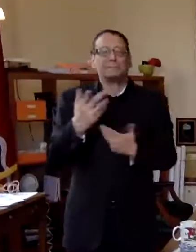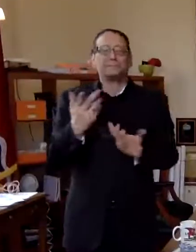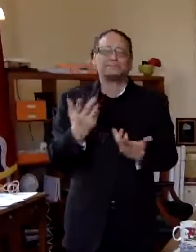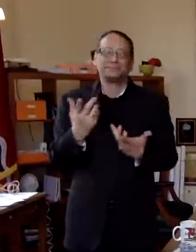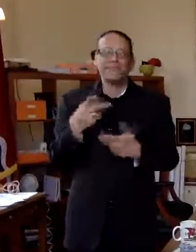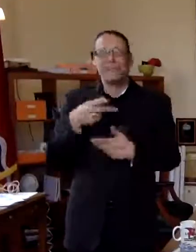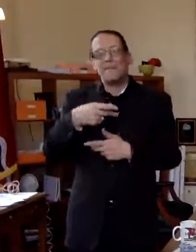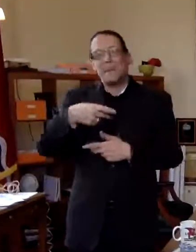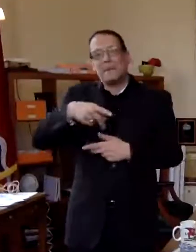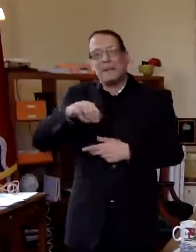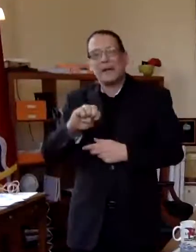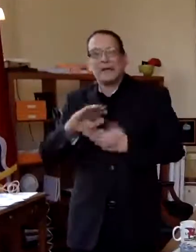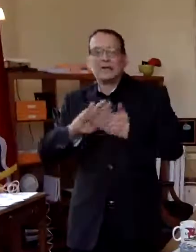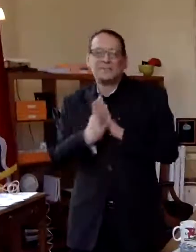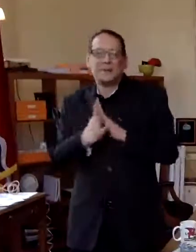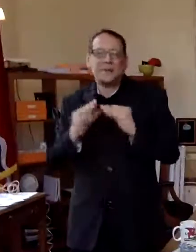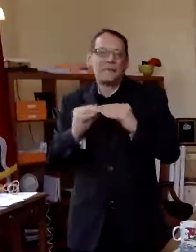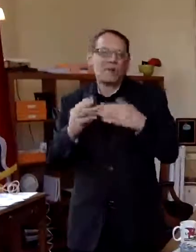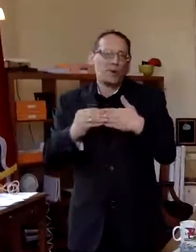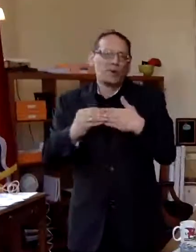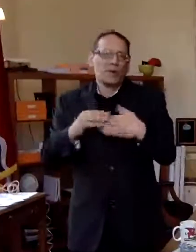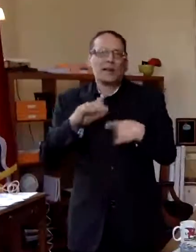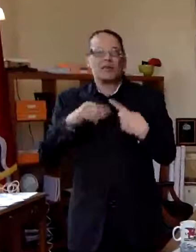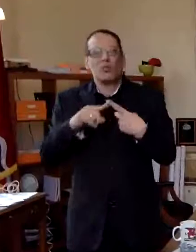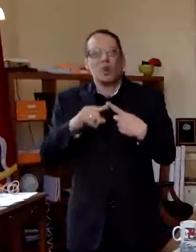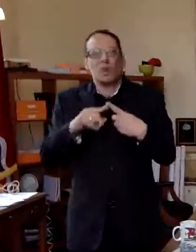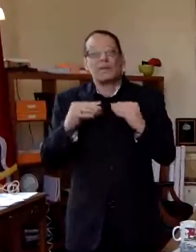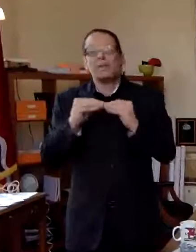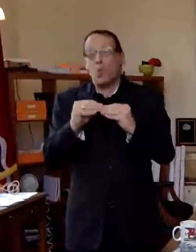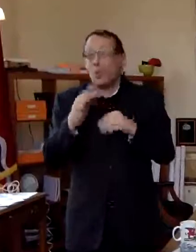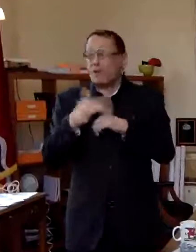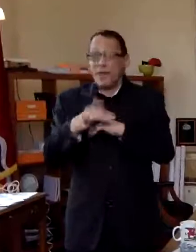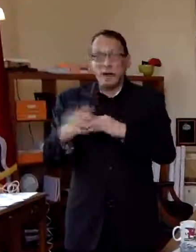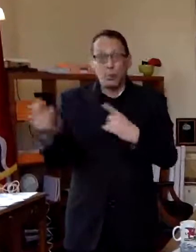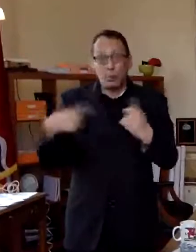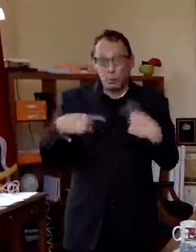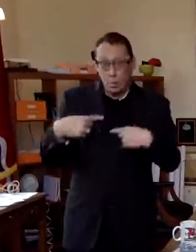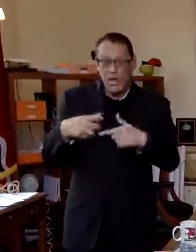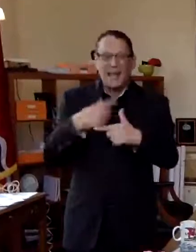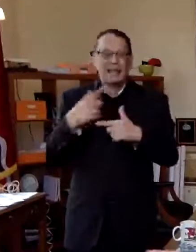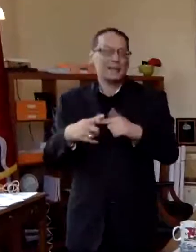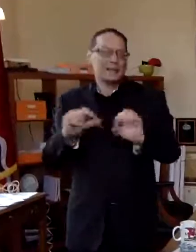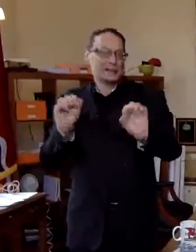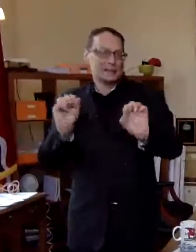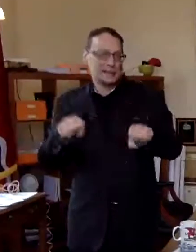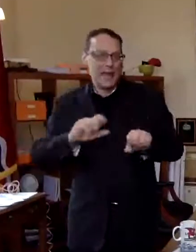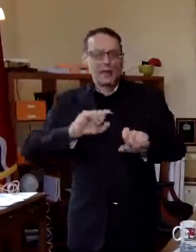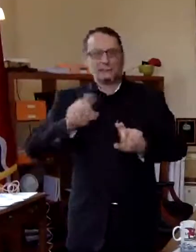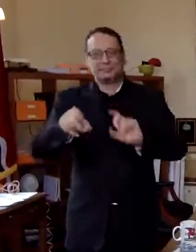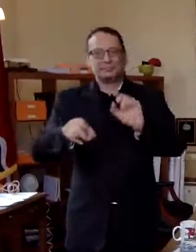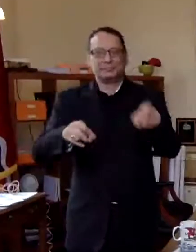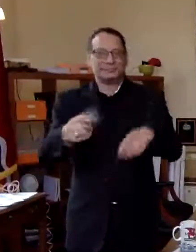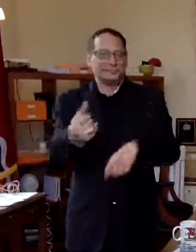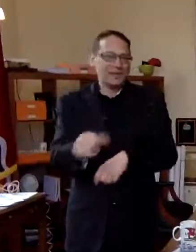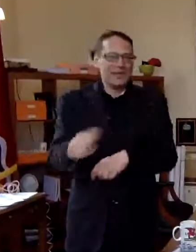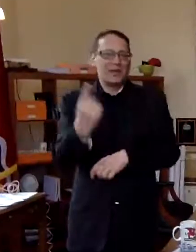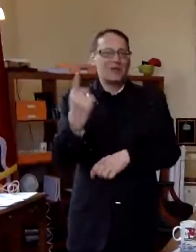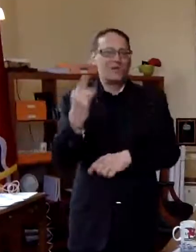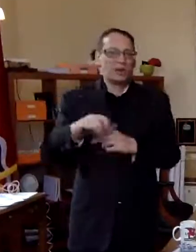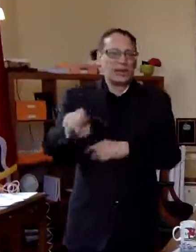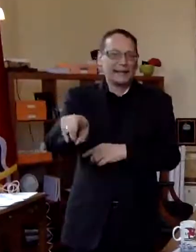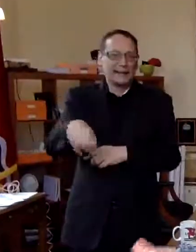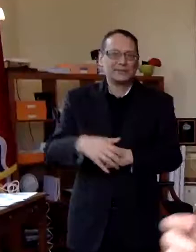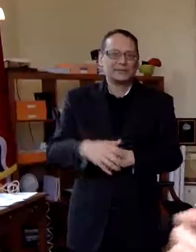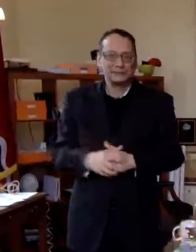has loosened up a little bit but once it loosens up more my hope is that you know we can hand it out to anyone who who needs